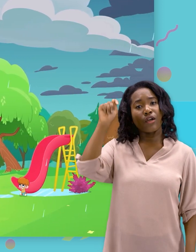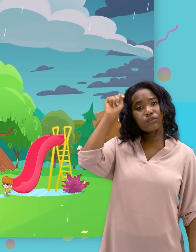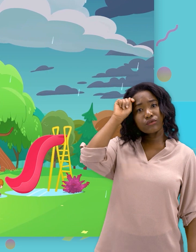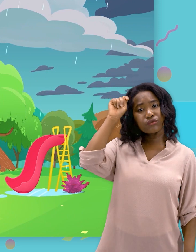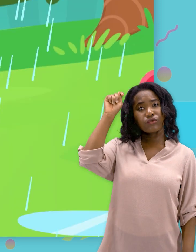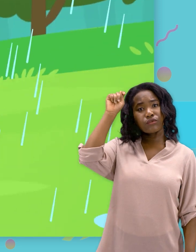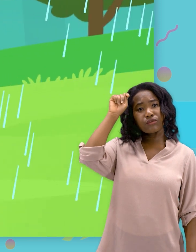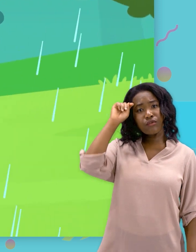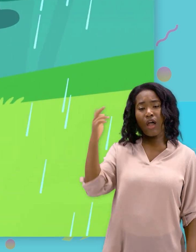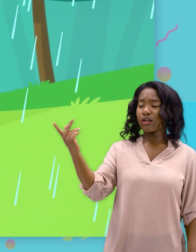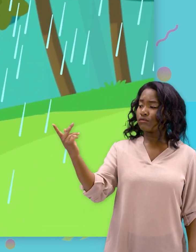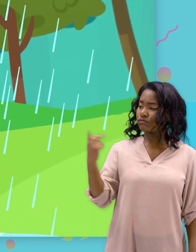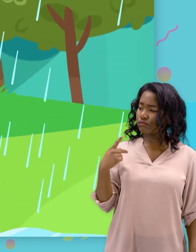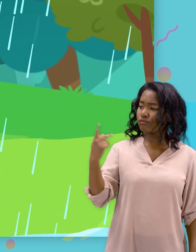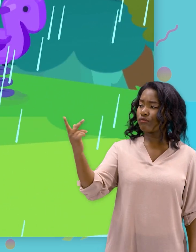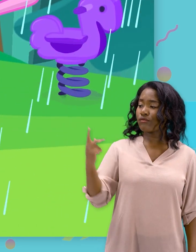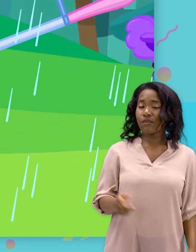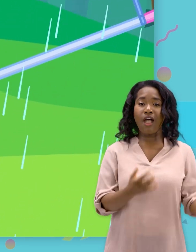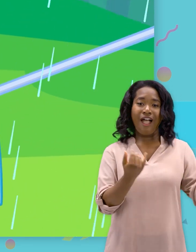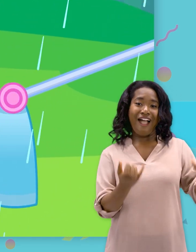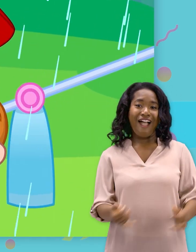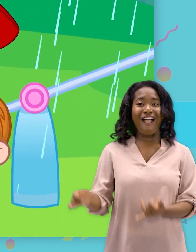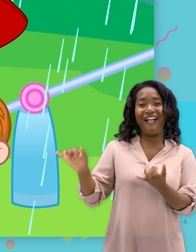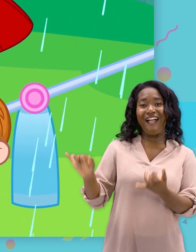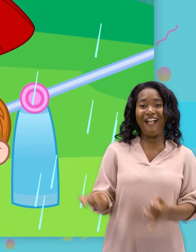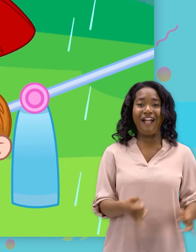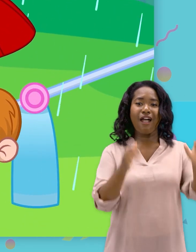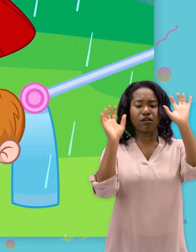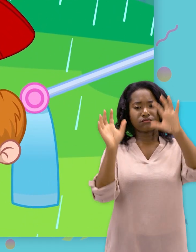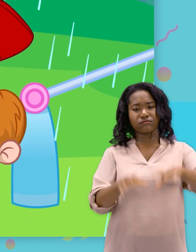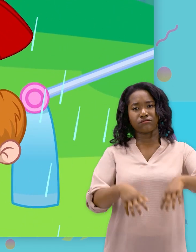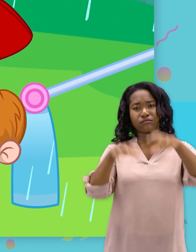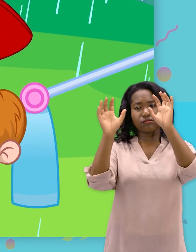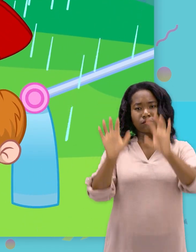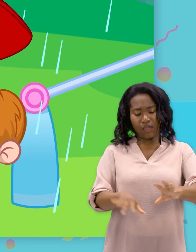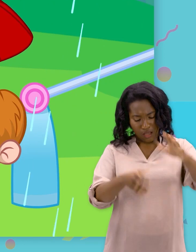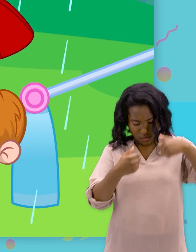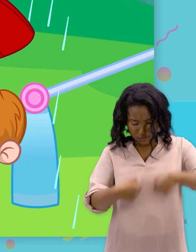wants to play. Rain, rain, go away.